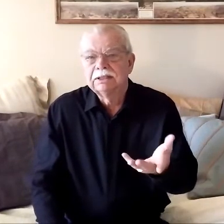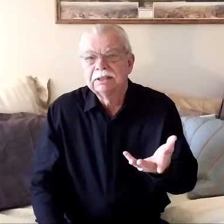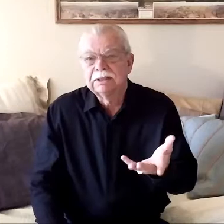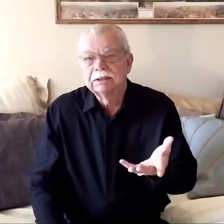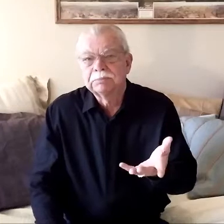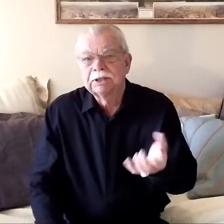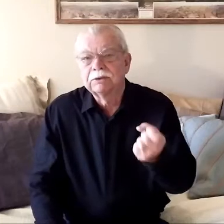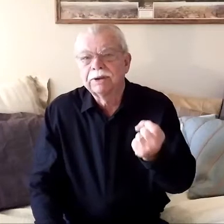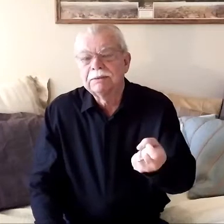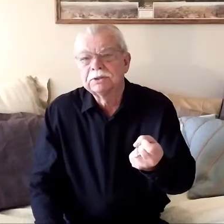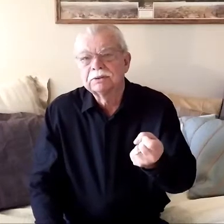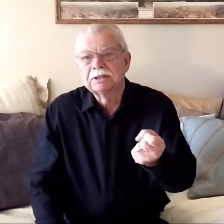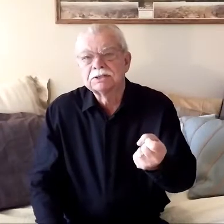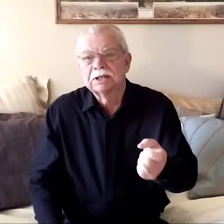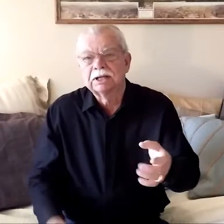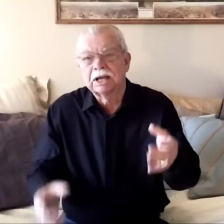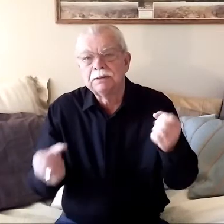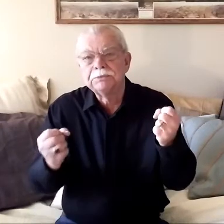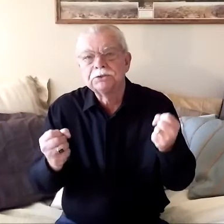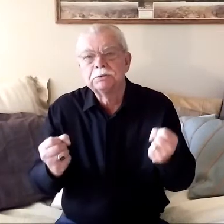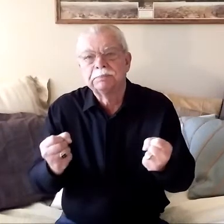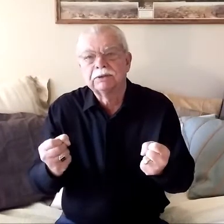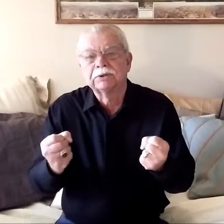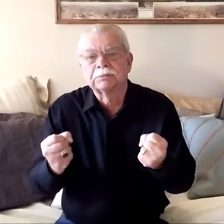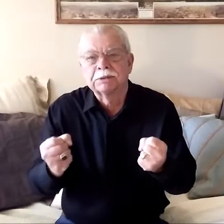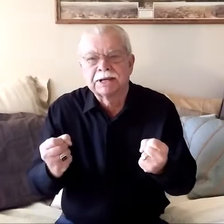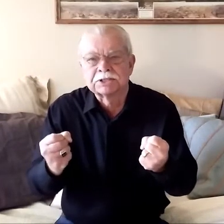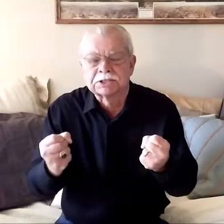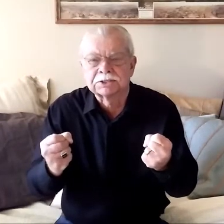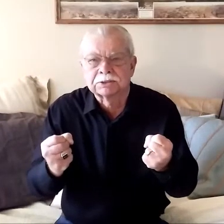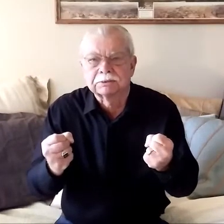didn't eat it but he grabbed her and he said come to bed with me my sister